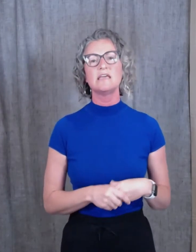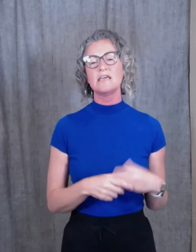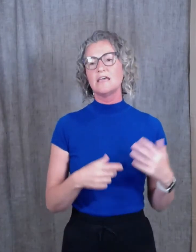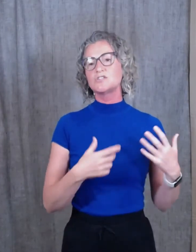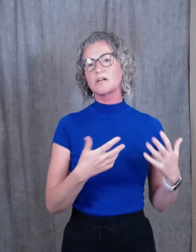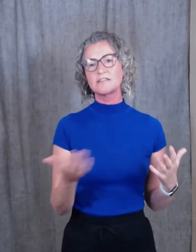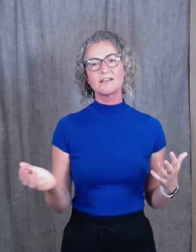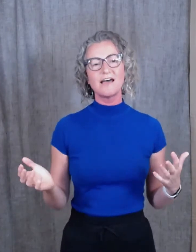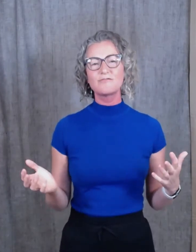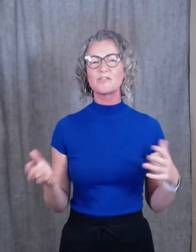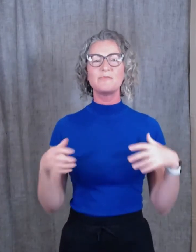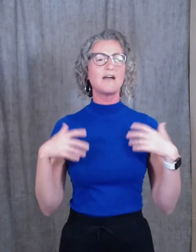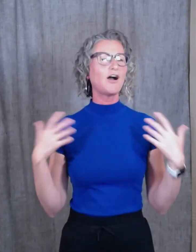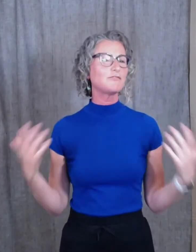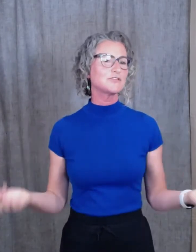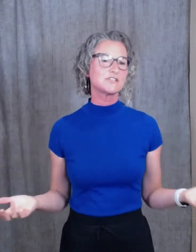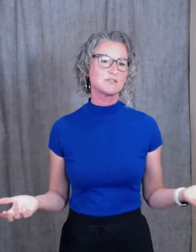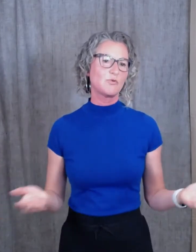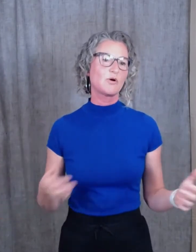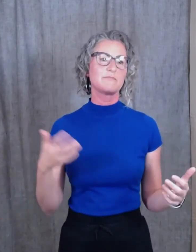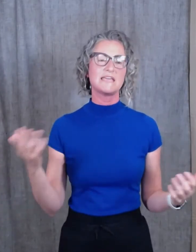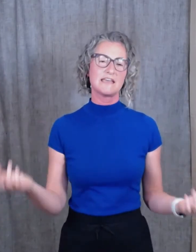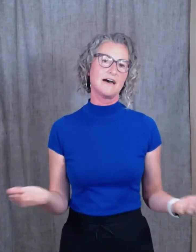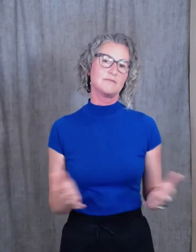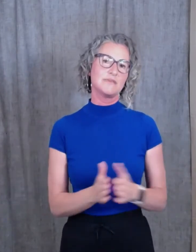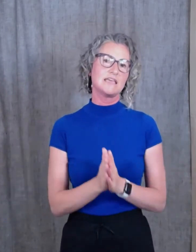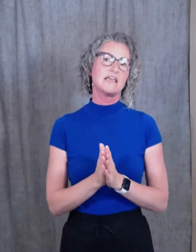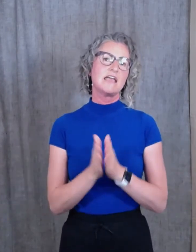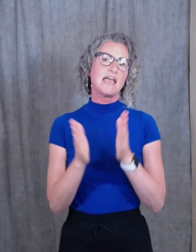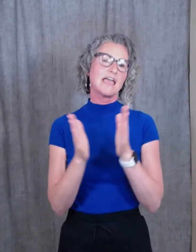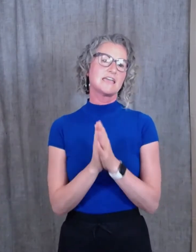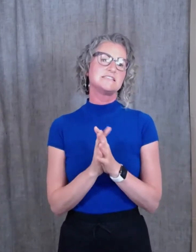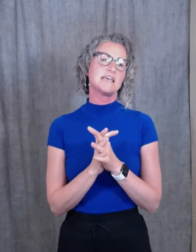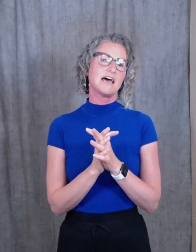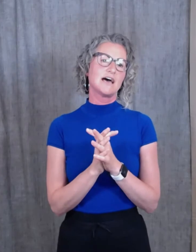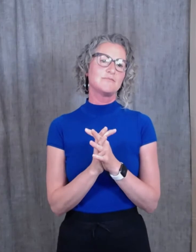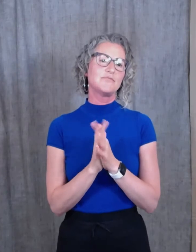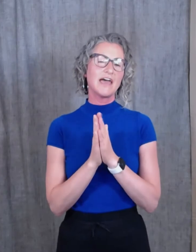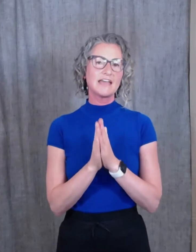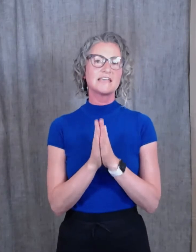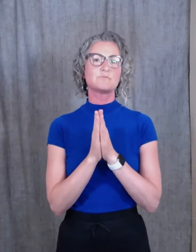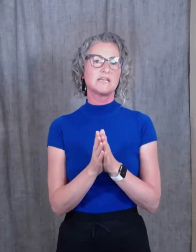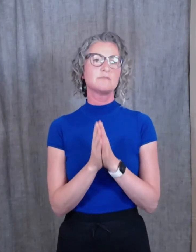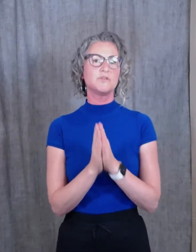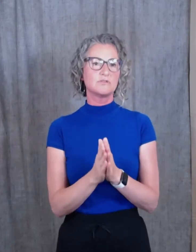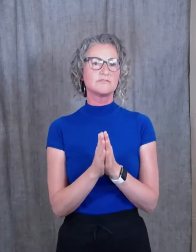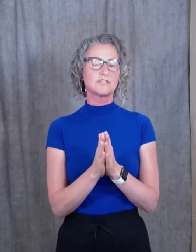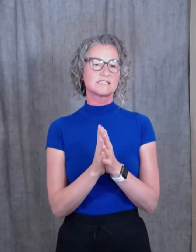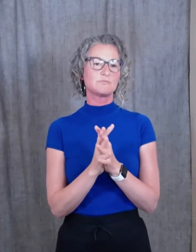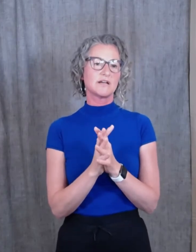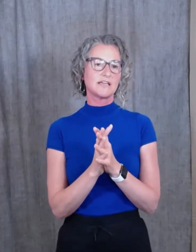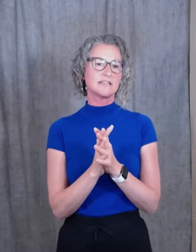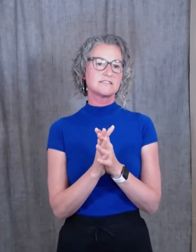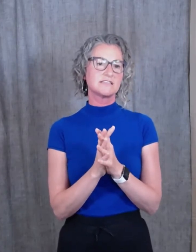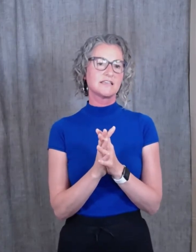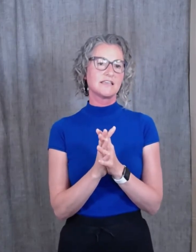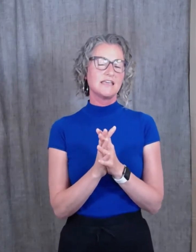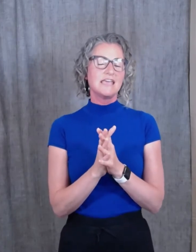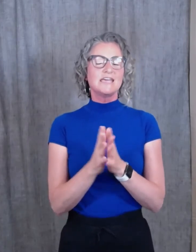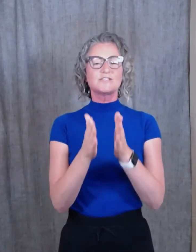shared their love with me, offered to support me, and help me. And that has been a beautiful experience. So